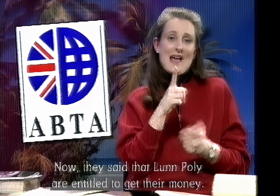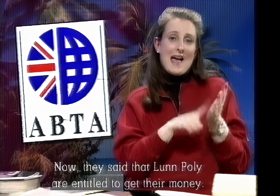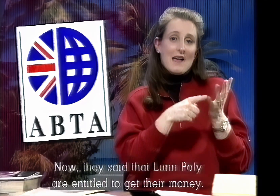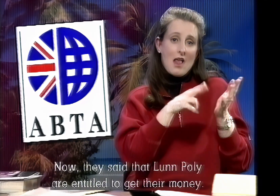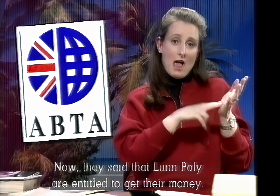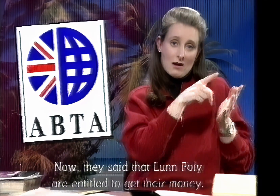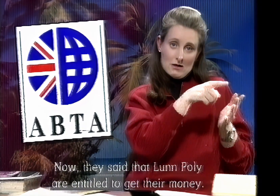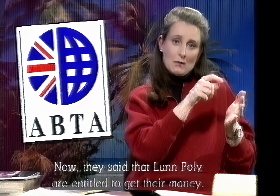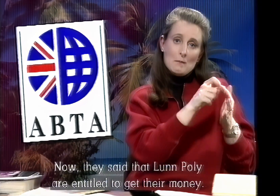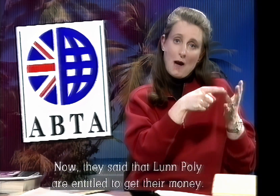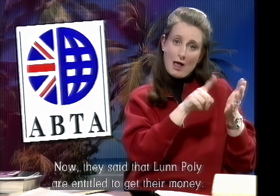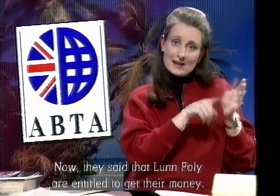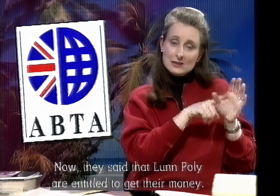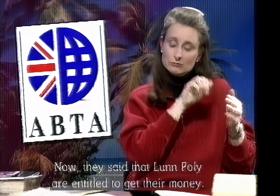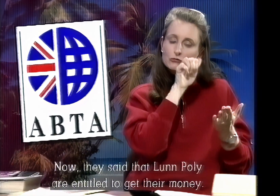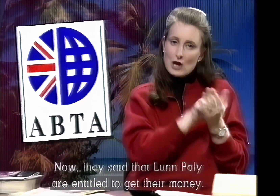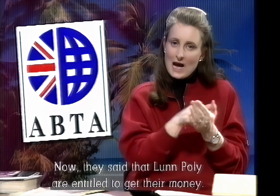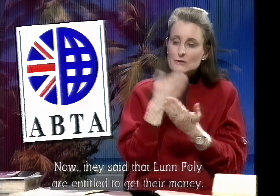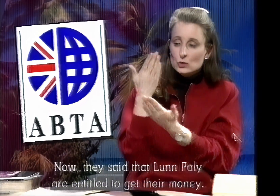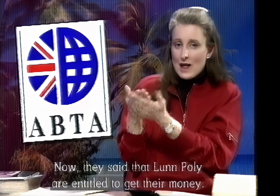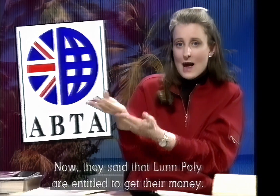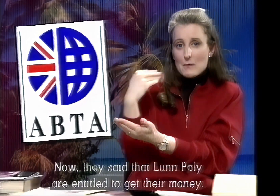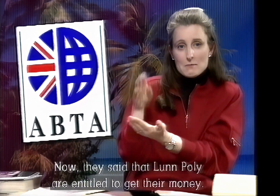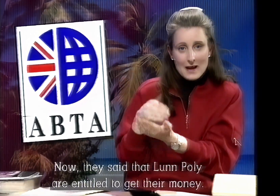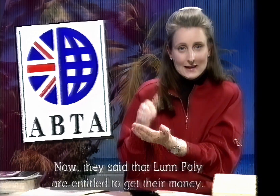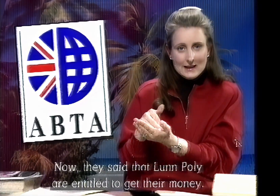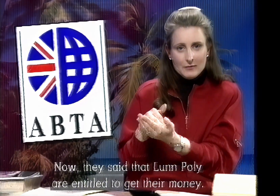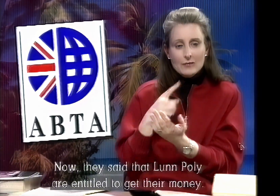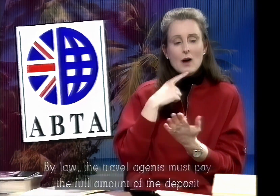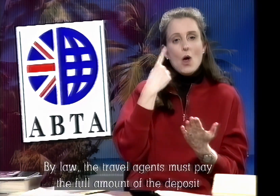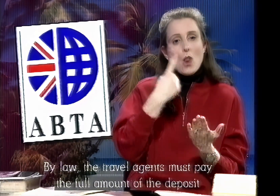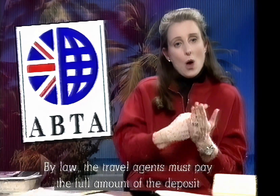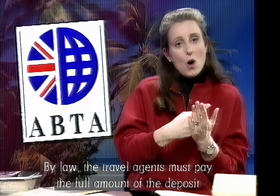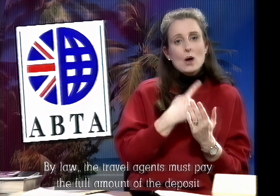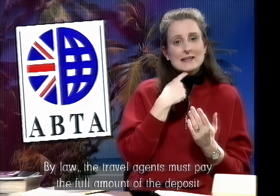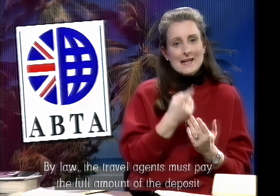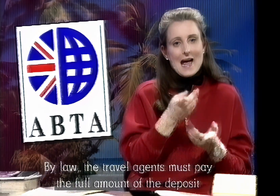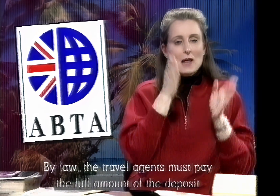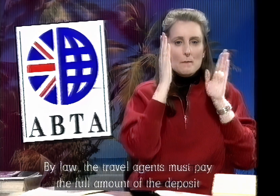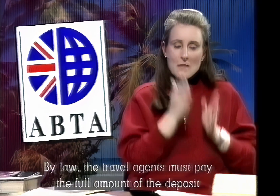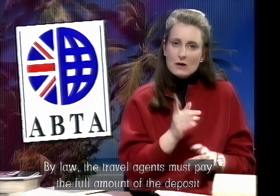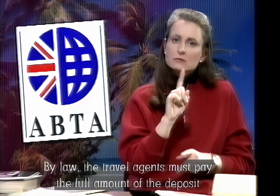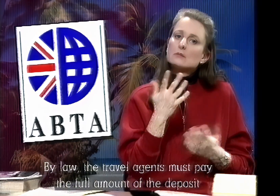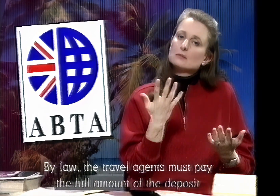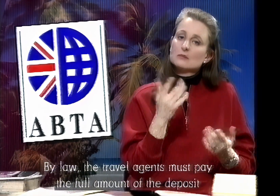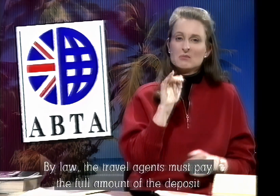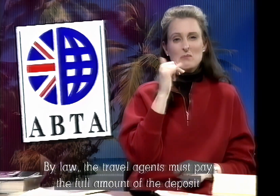Now they said that Lampolly are entitled to get their money. By law, the travel